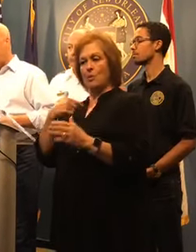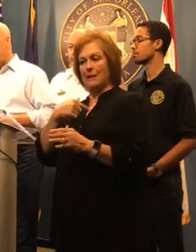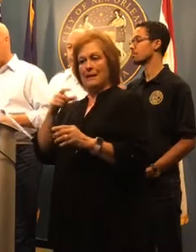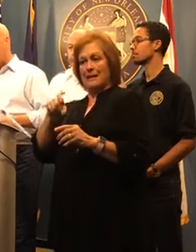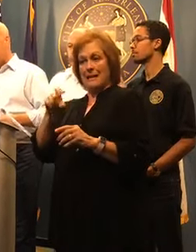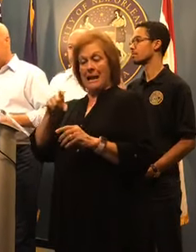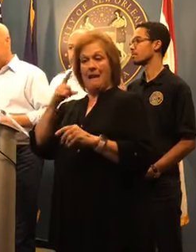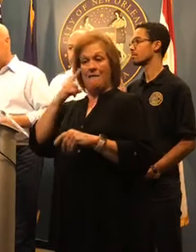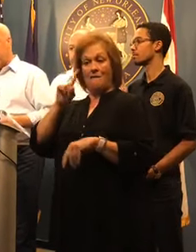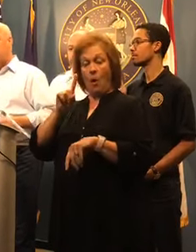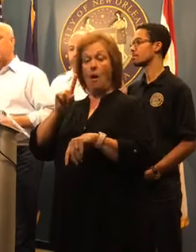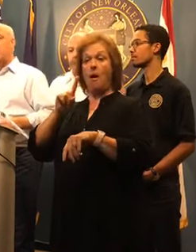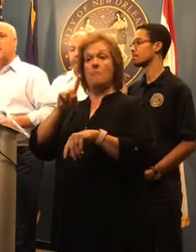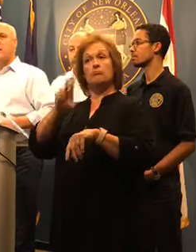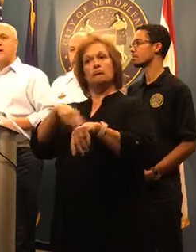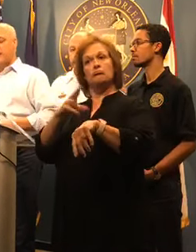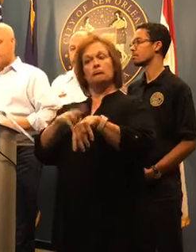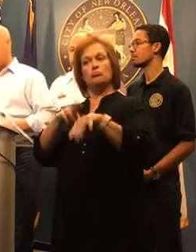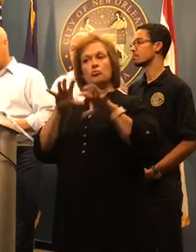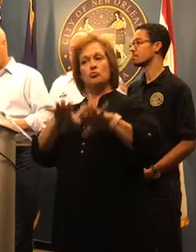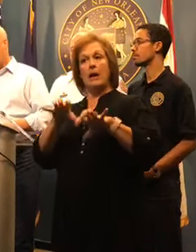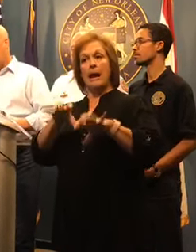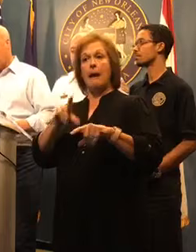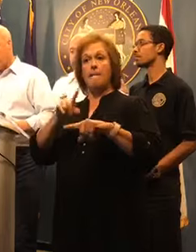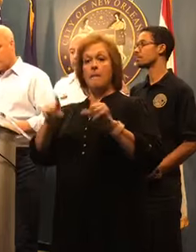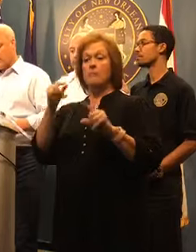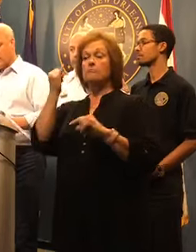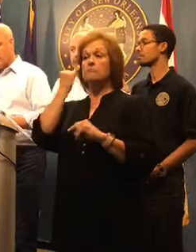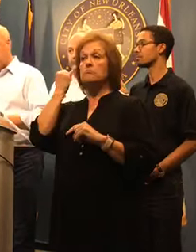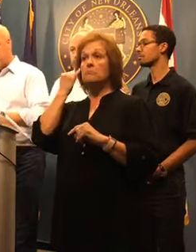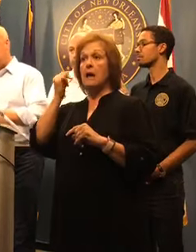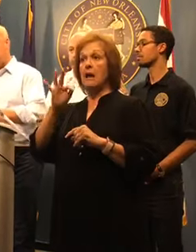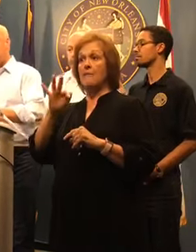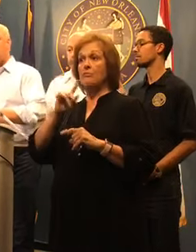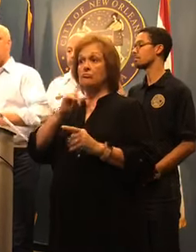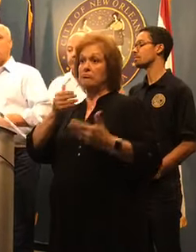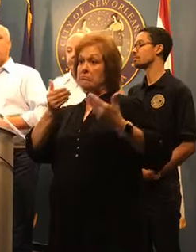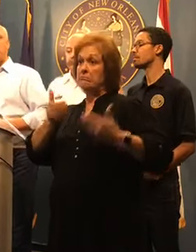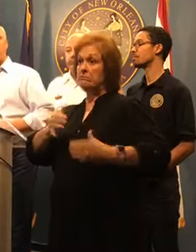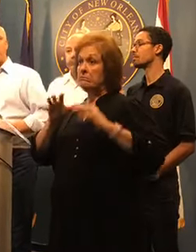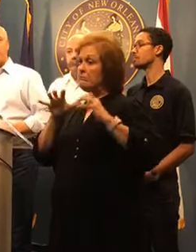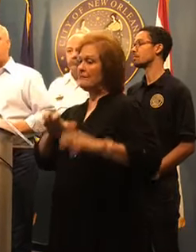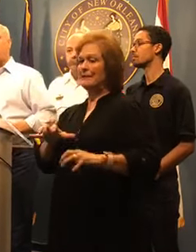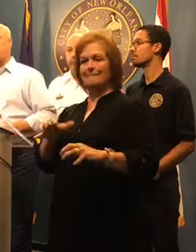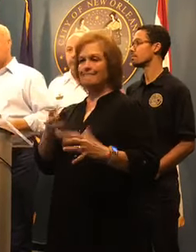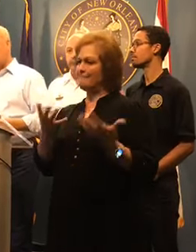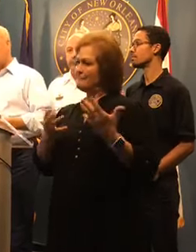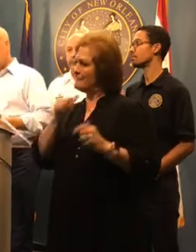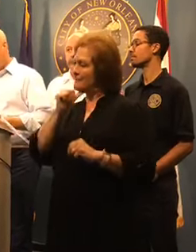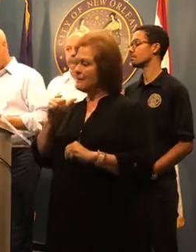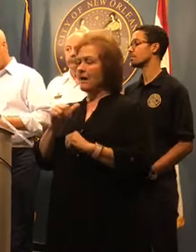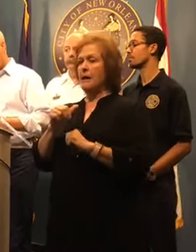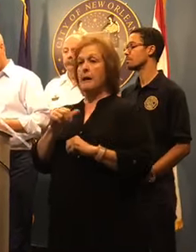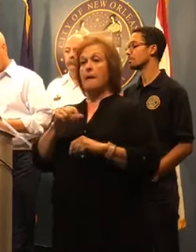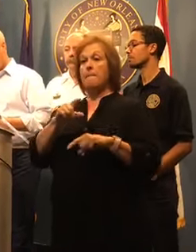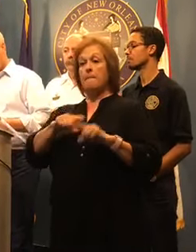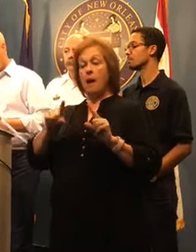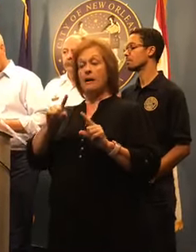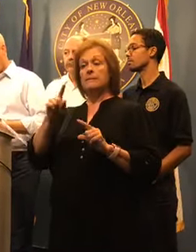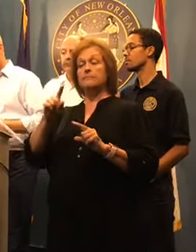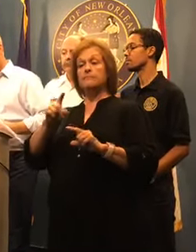but we will not have what we need in the event of a deluge or a major rain event. On the second issue, as it relates to pumps,